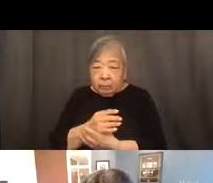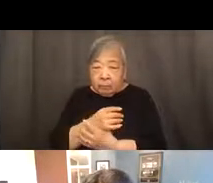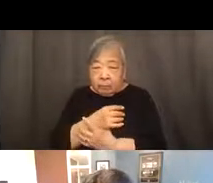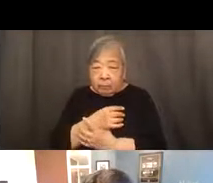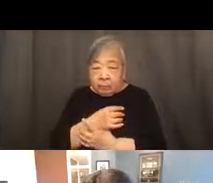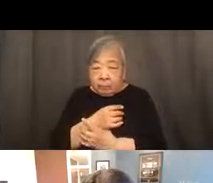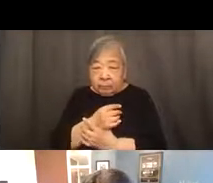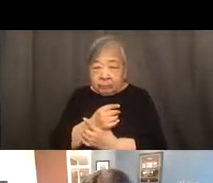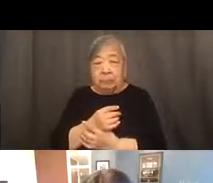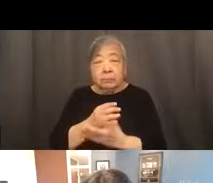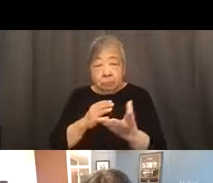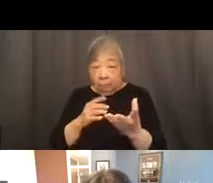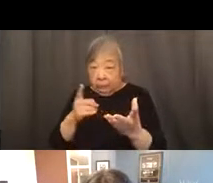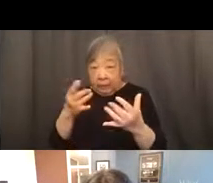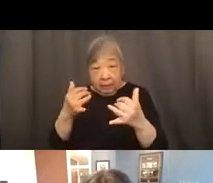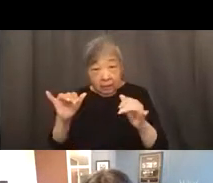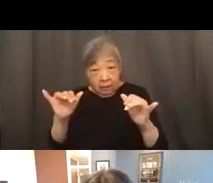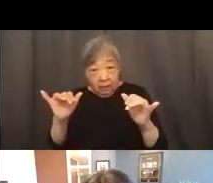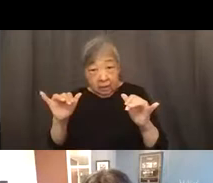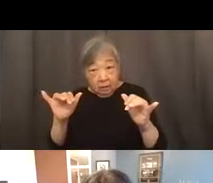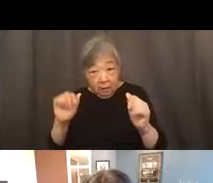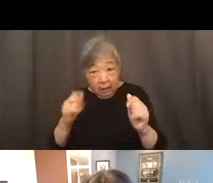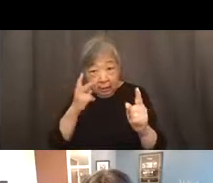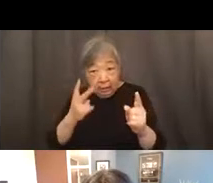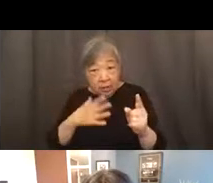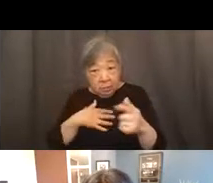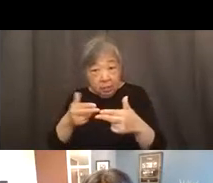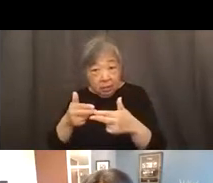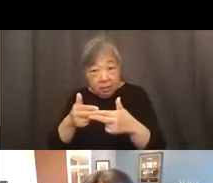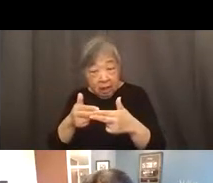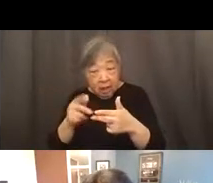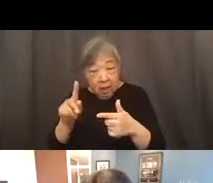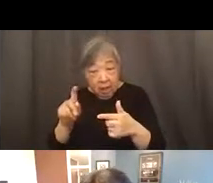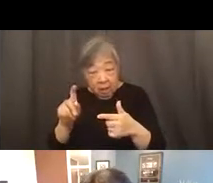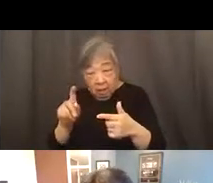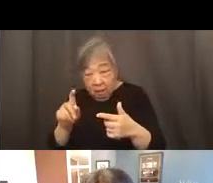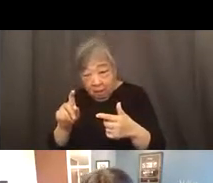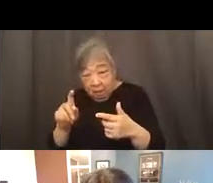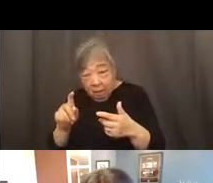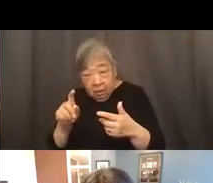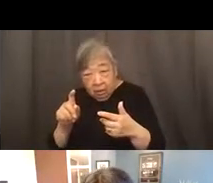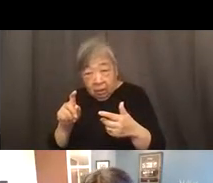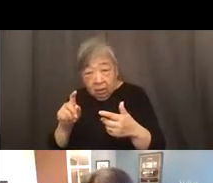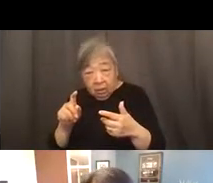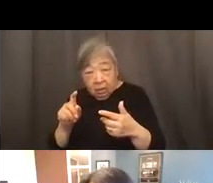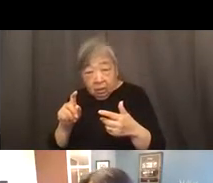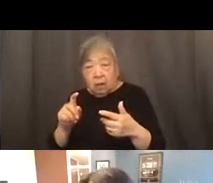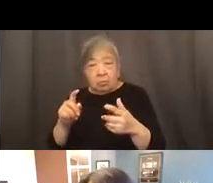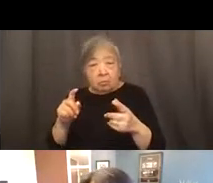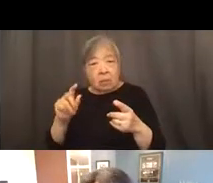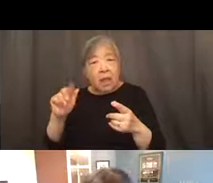Okay, are you still able to see my slide? something. Yeah.